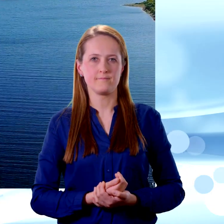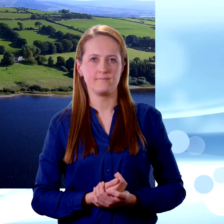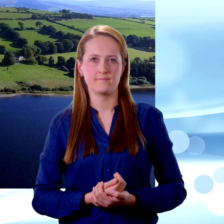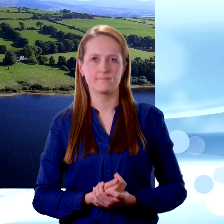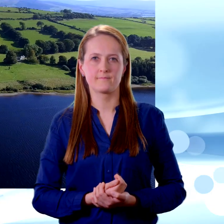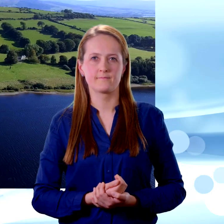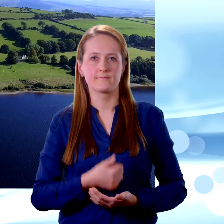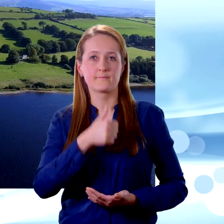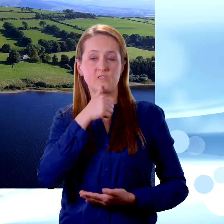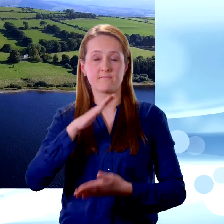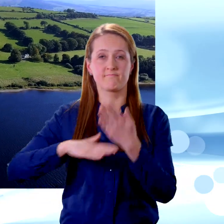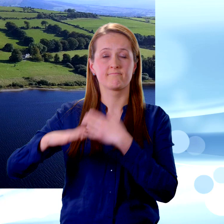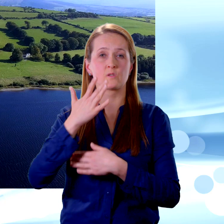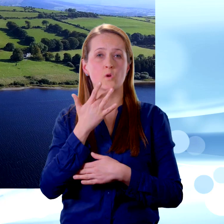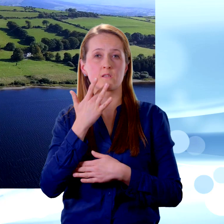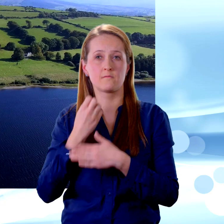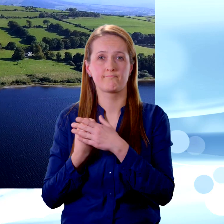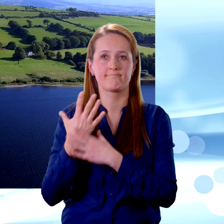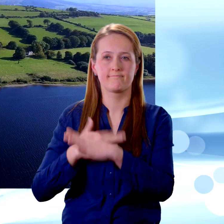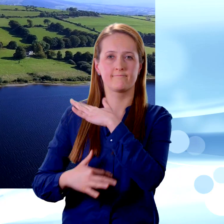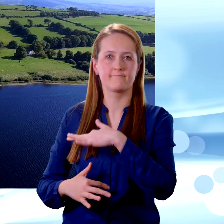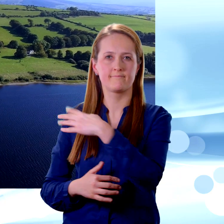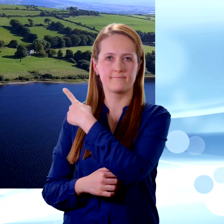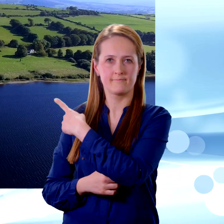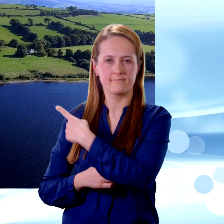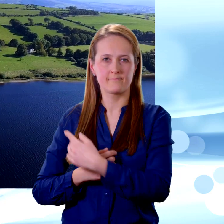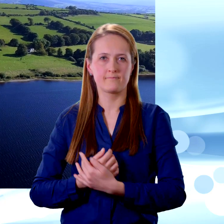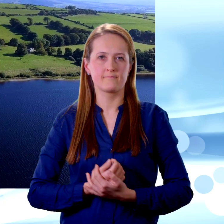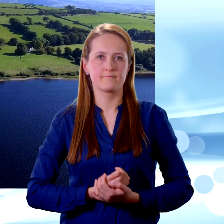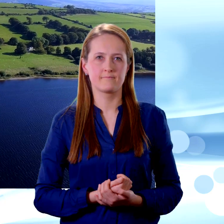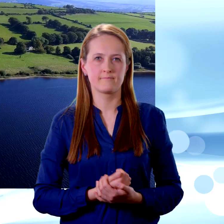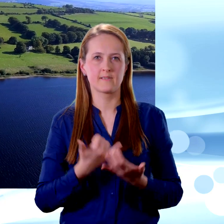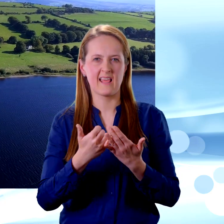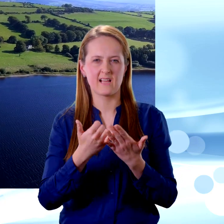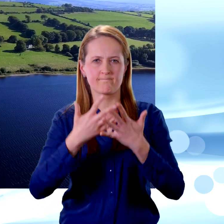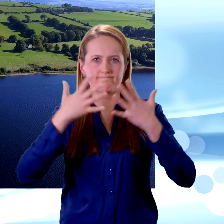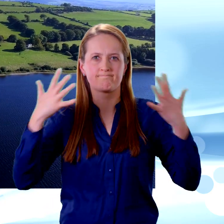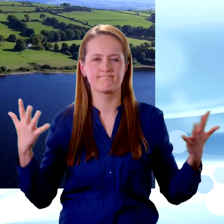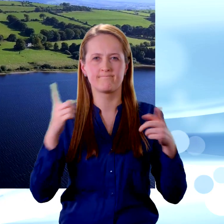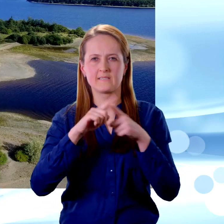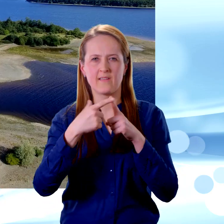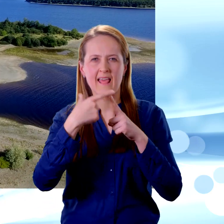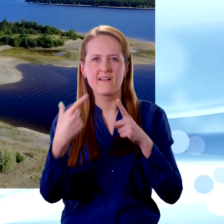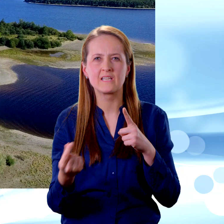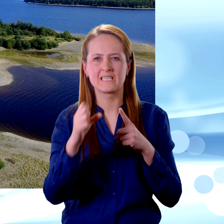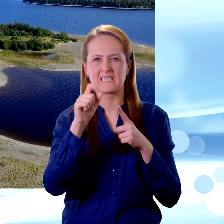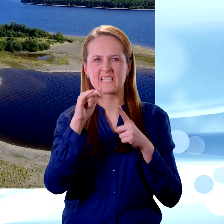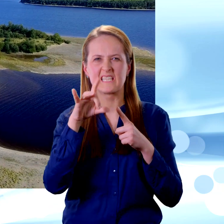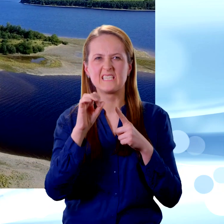The first stage takes place at the water source itself. Larger materials like leaves, sticks and sometimes